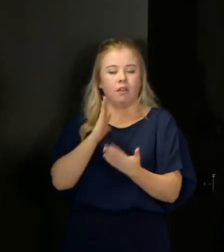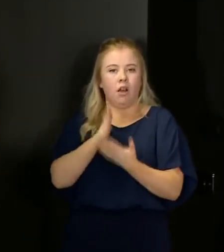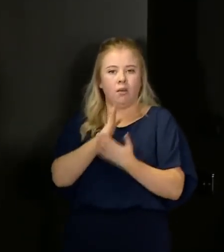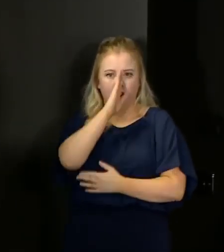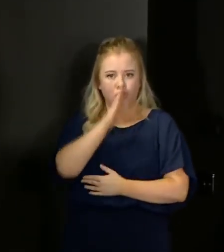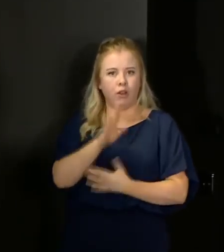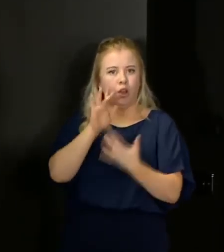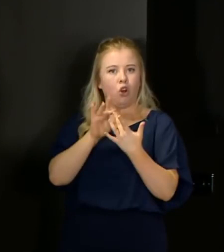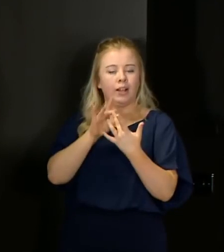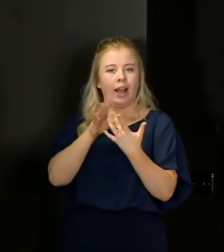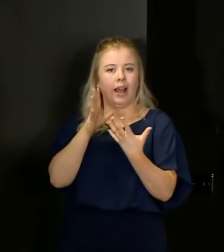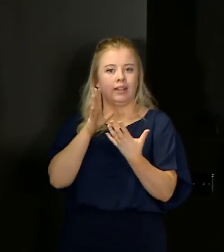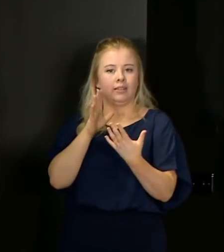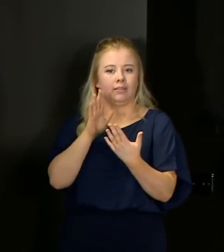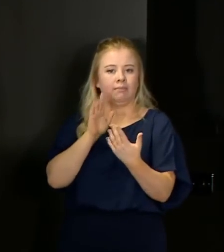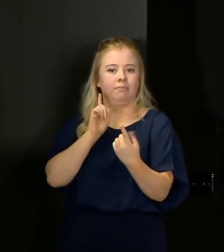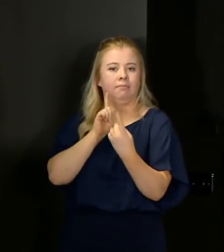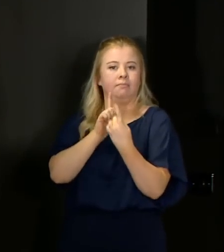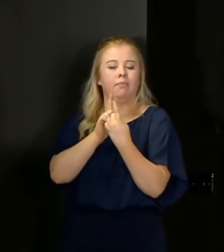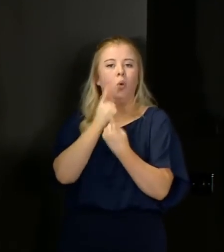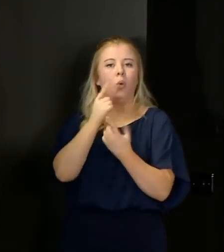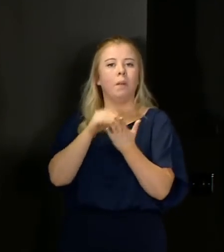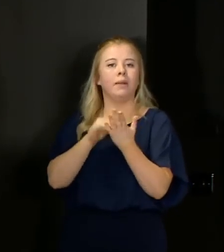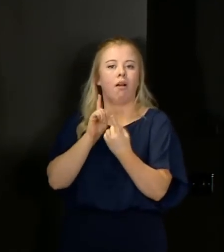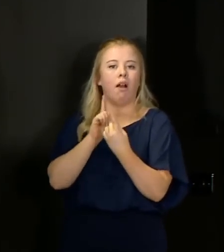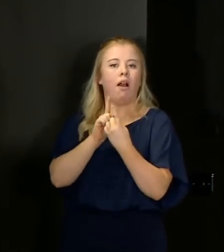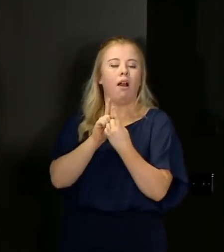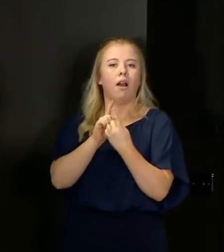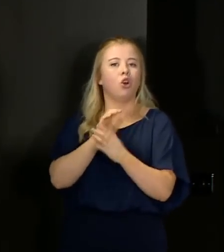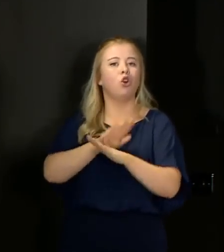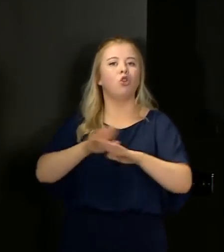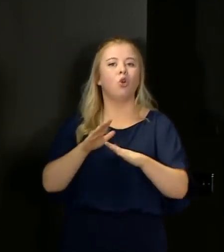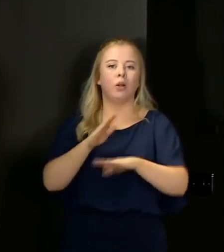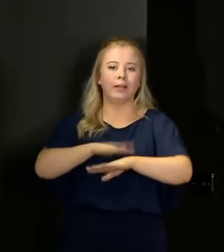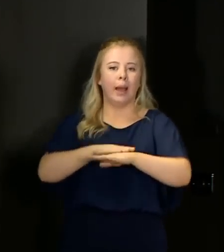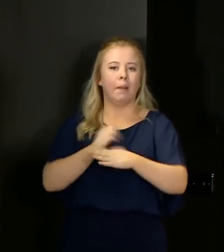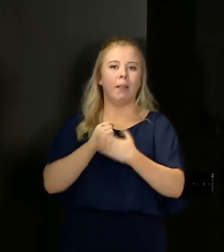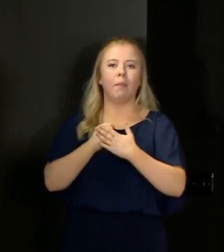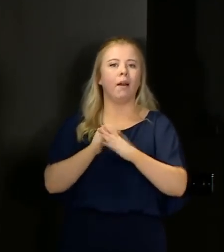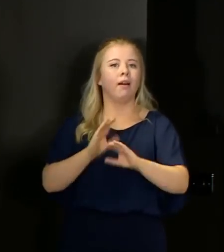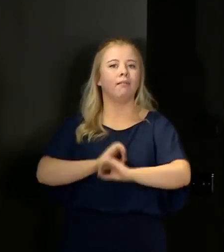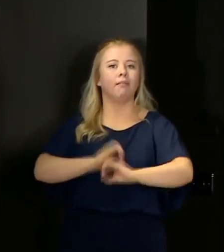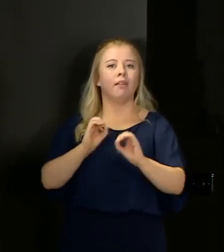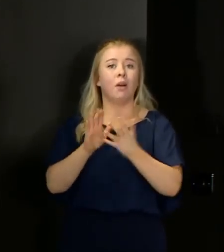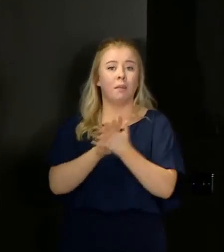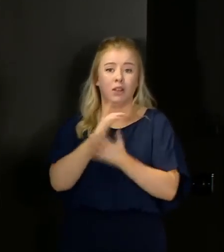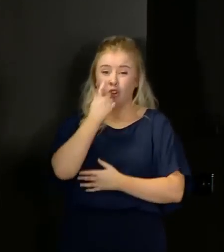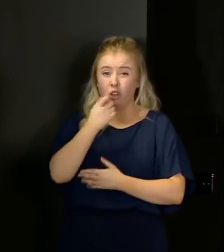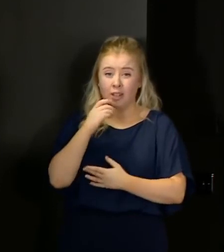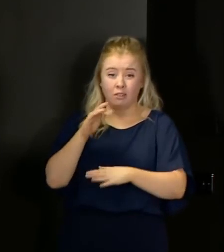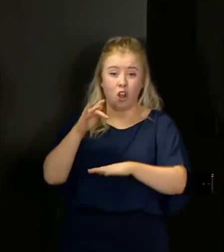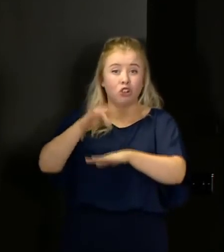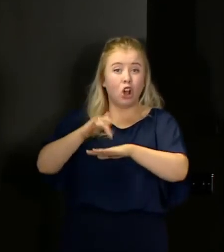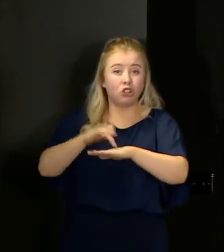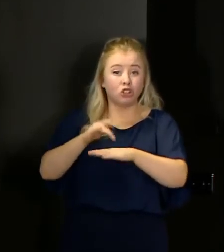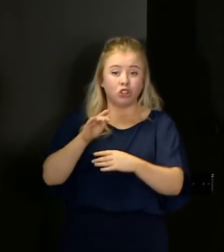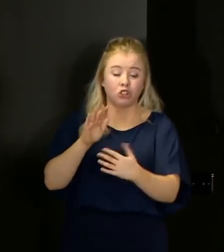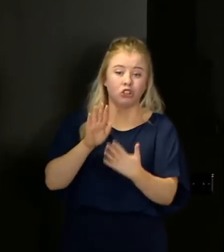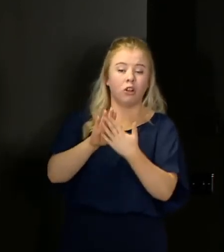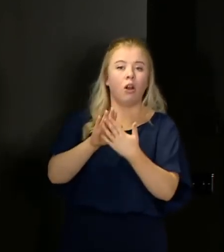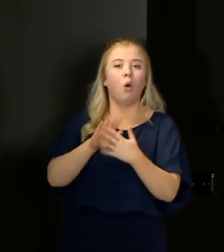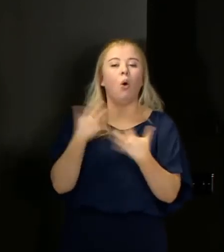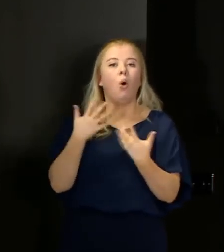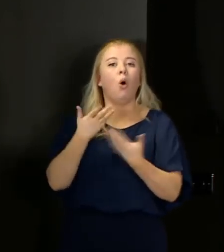and there's no time limit on that kind of contact and that might involve anything from direct touch to just having a